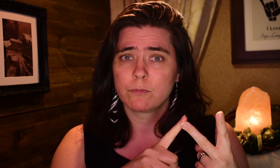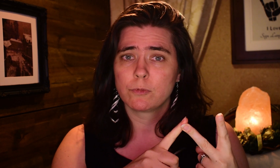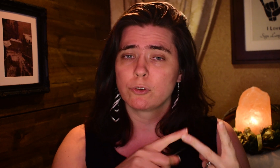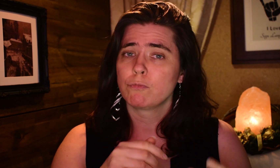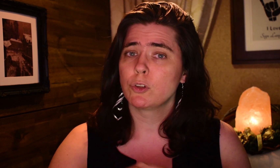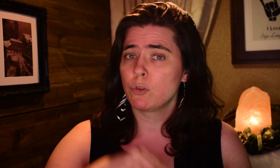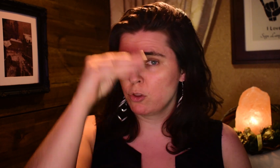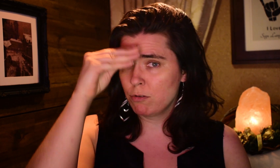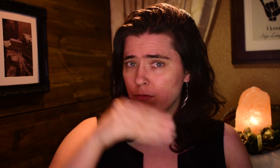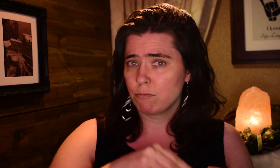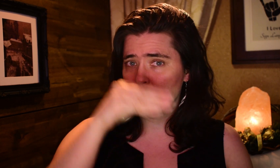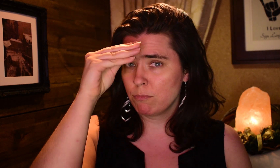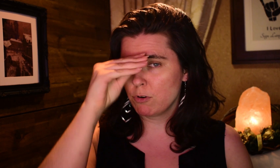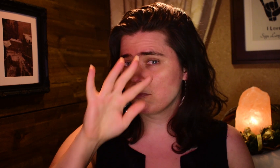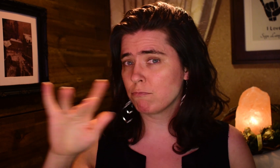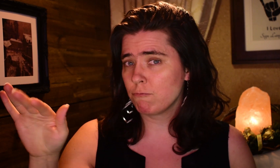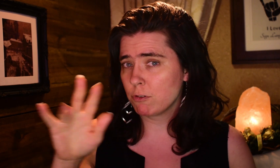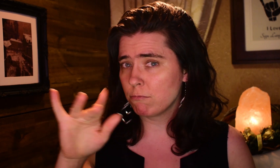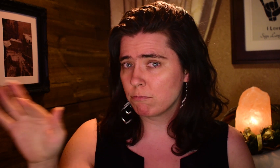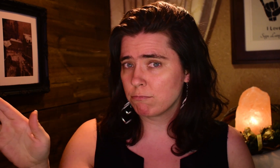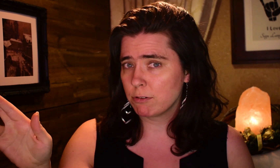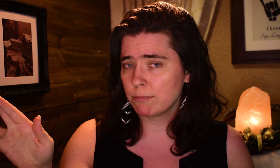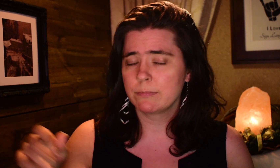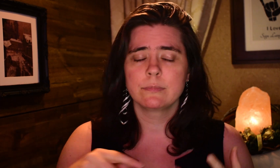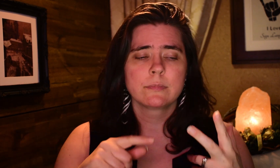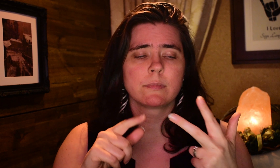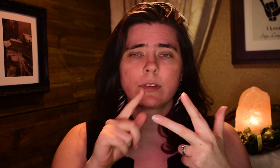Second, is when I learned to fingerspell.